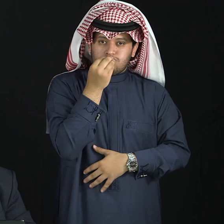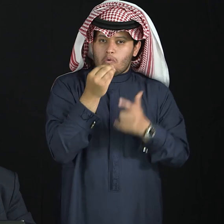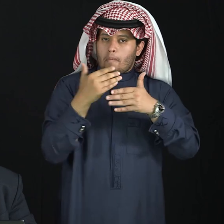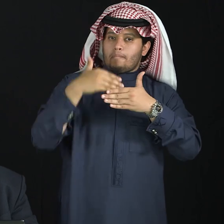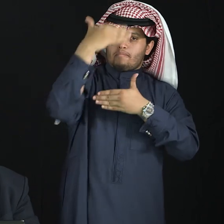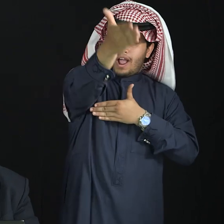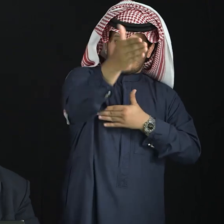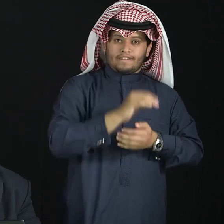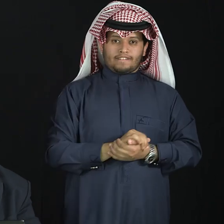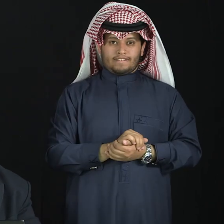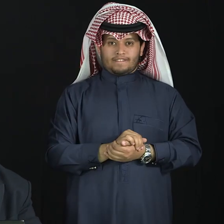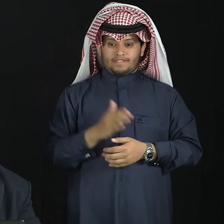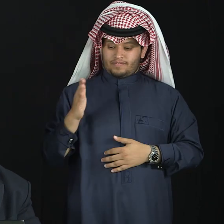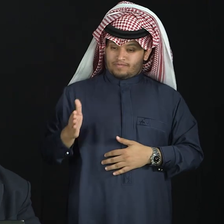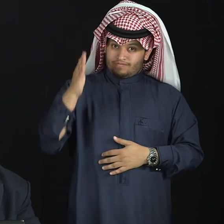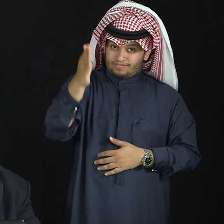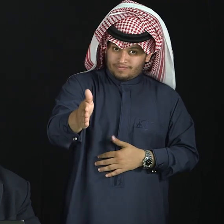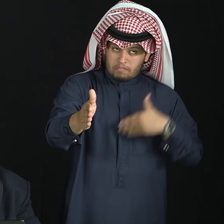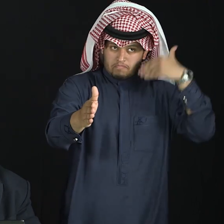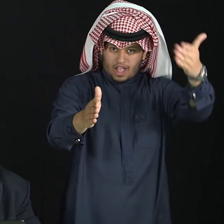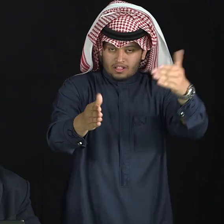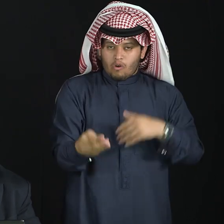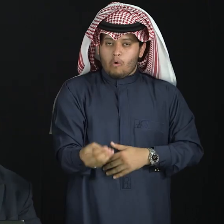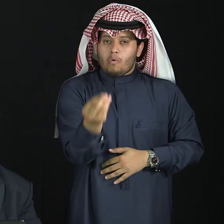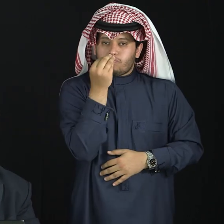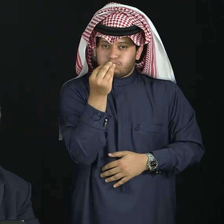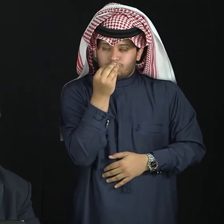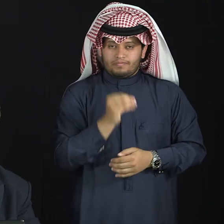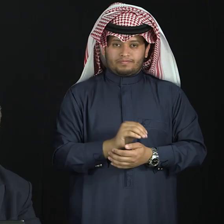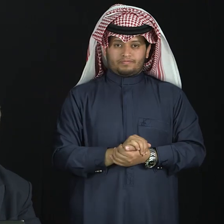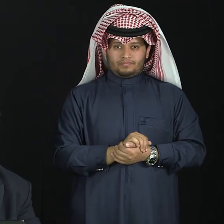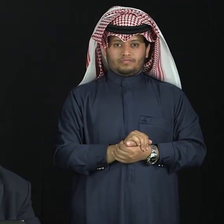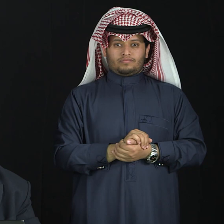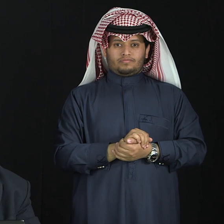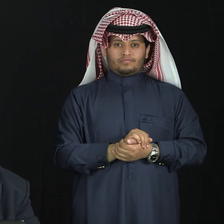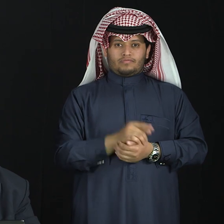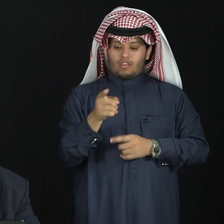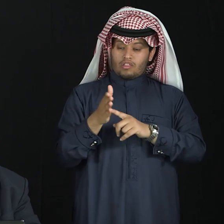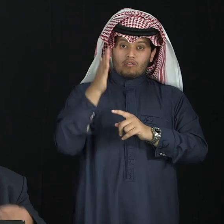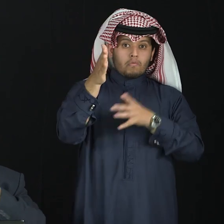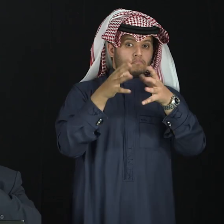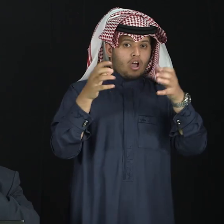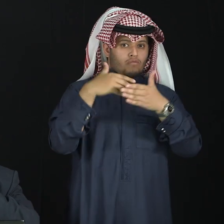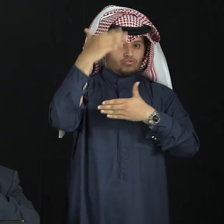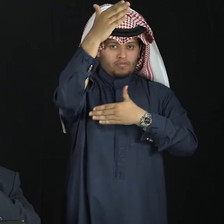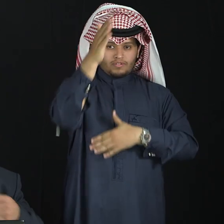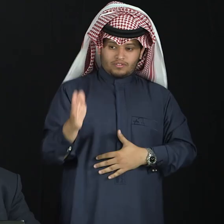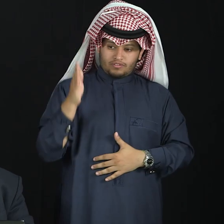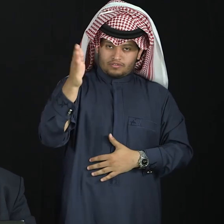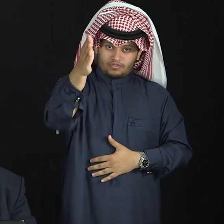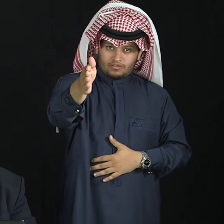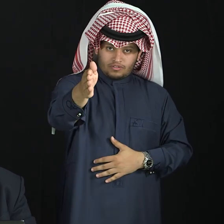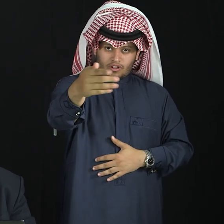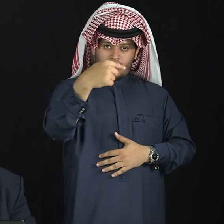tense. Yes. In the future, that is? Yes. That's well. Then, I.